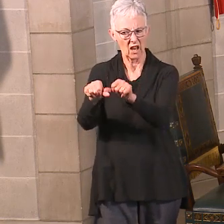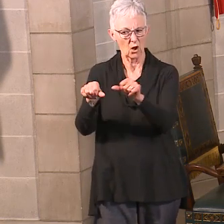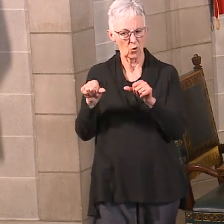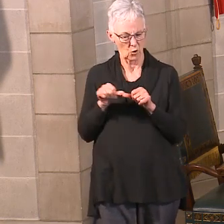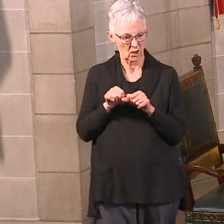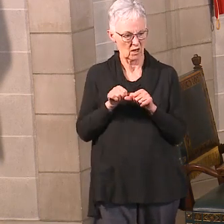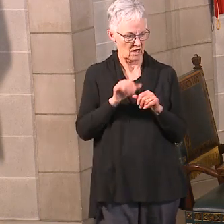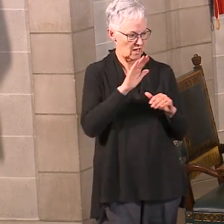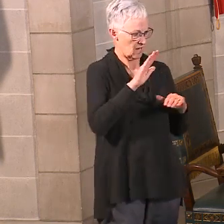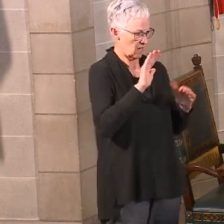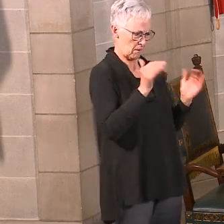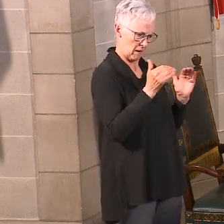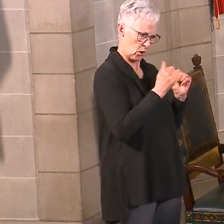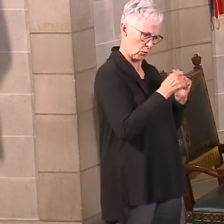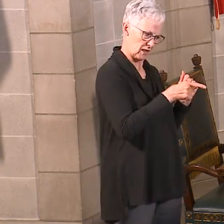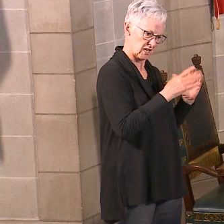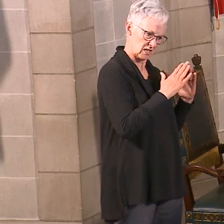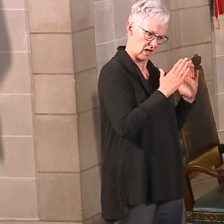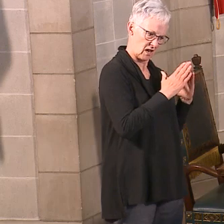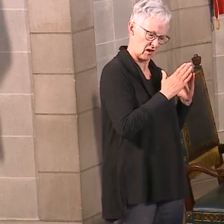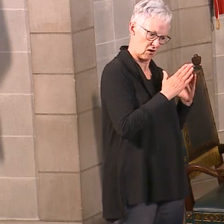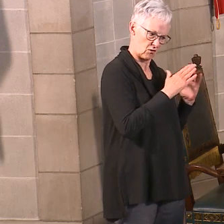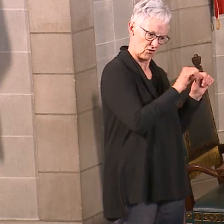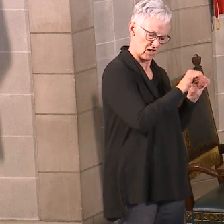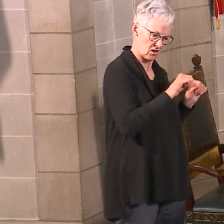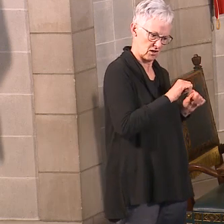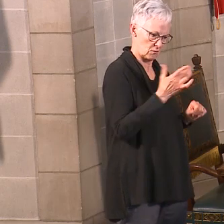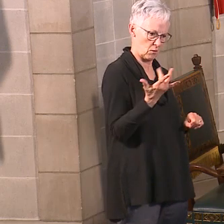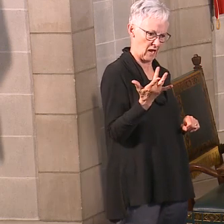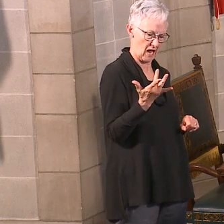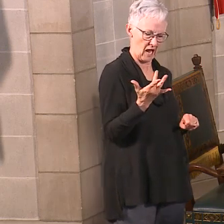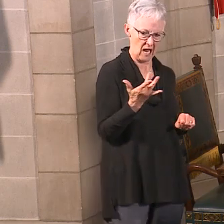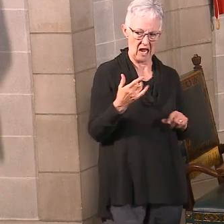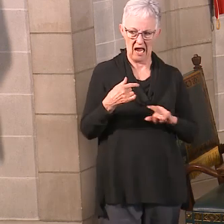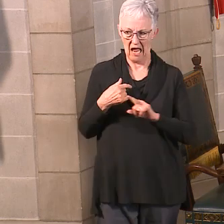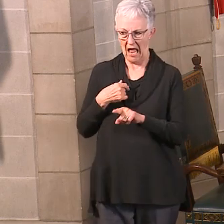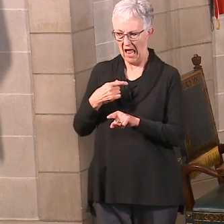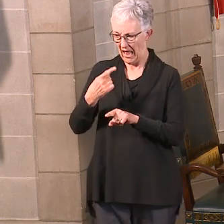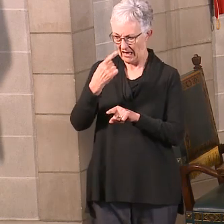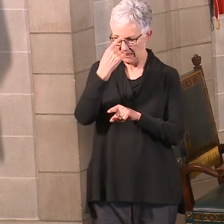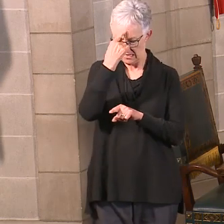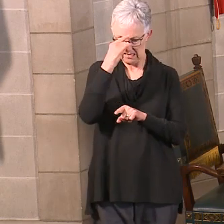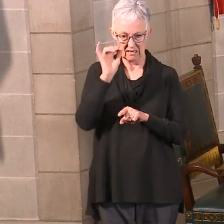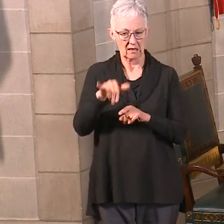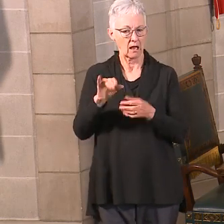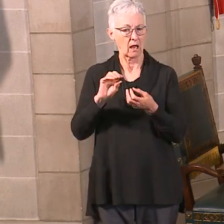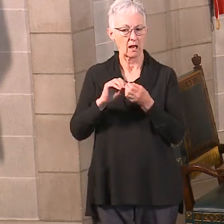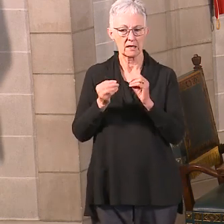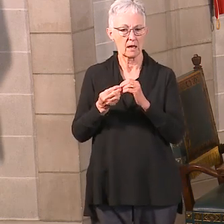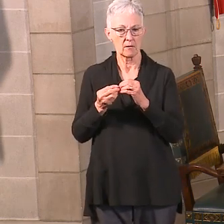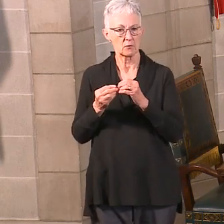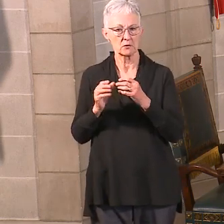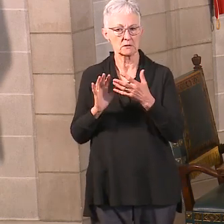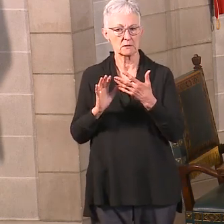overwhelmed? I suspect, Paul, and I haven't looked at numbers directly, that that's being skewed by Grand Island. We also had a number of cases in